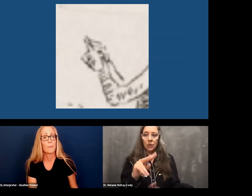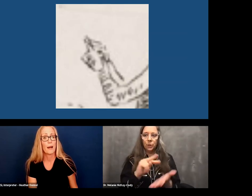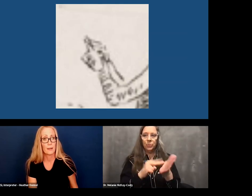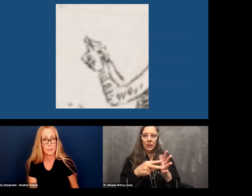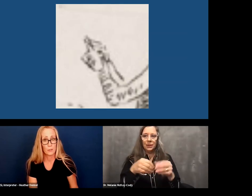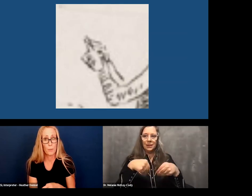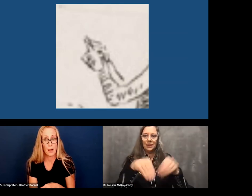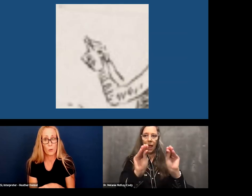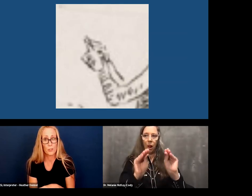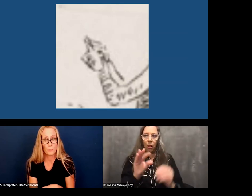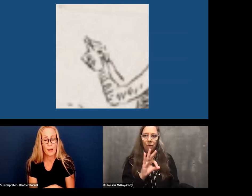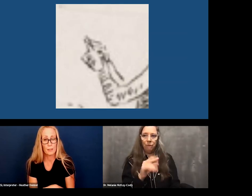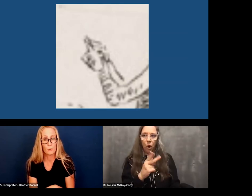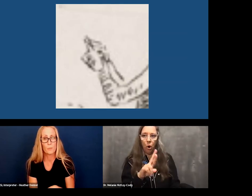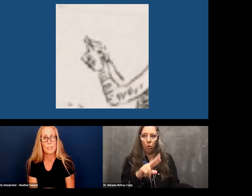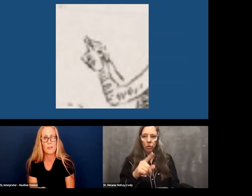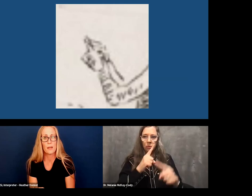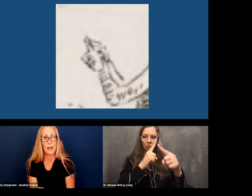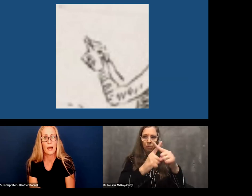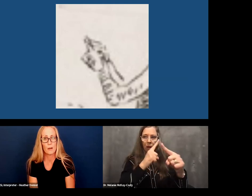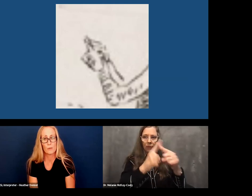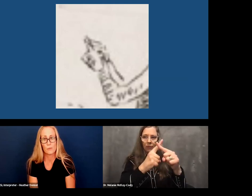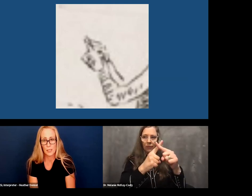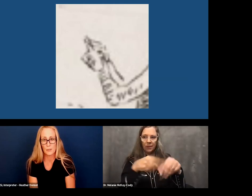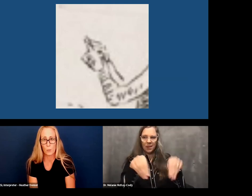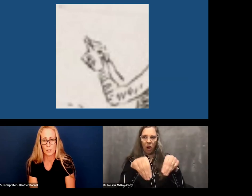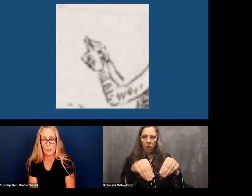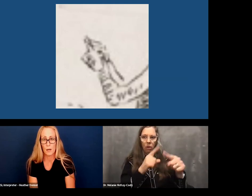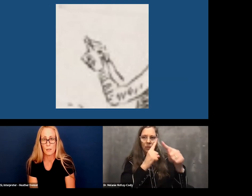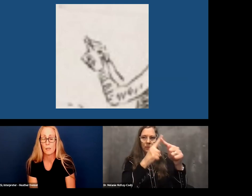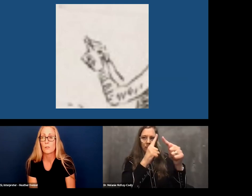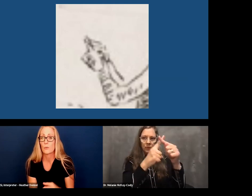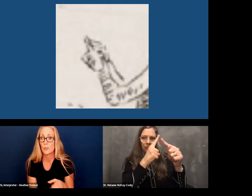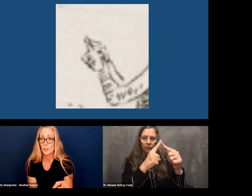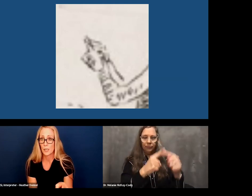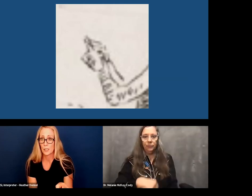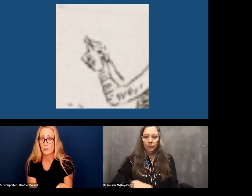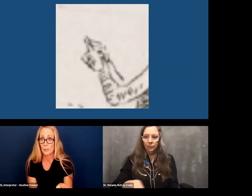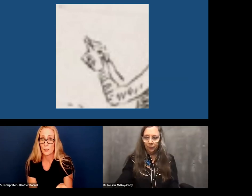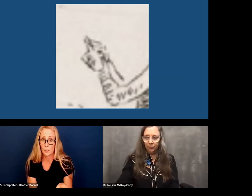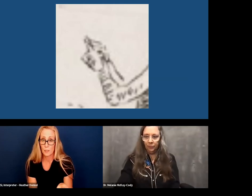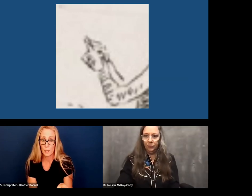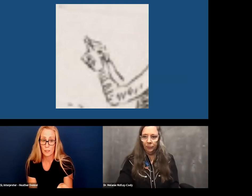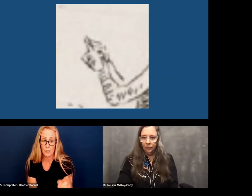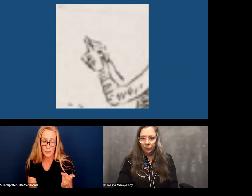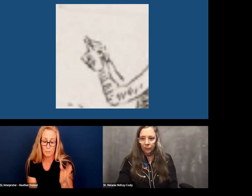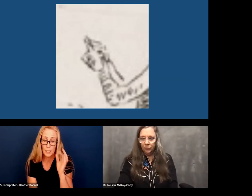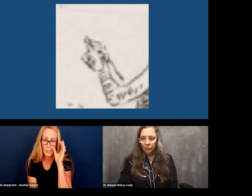their horses are packed, which means they have things that they want to sell. So this sign in this